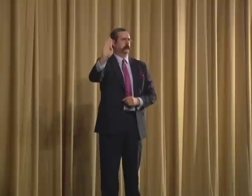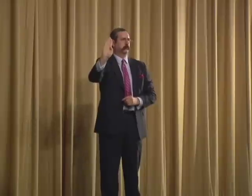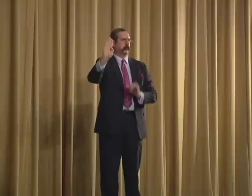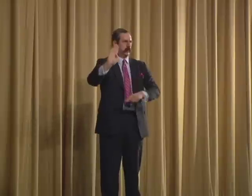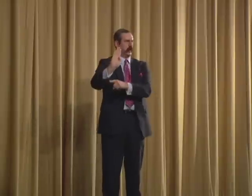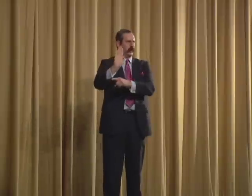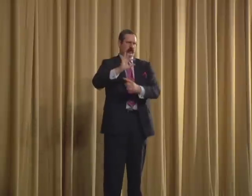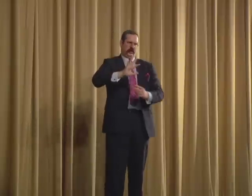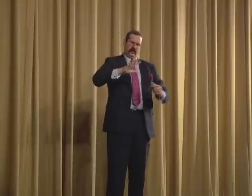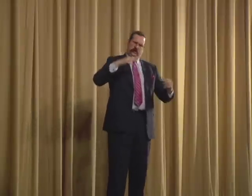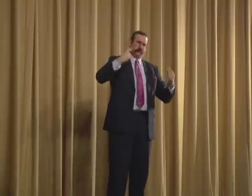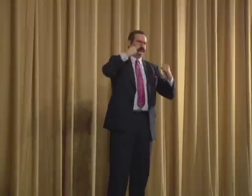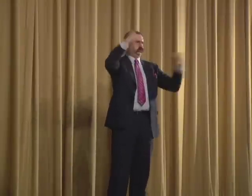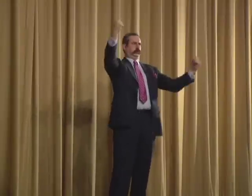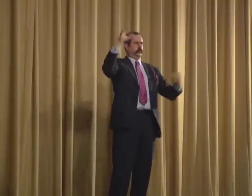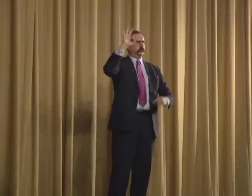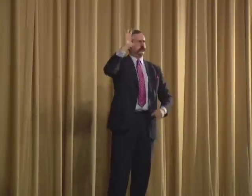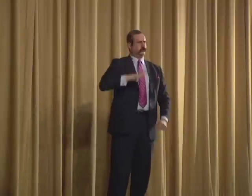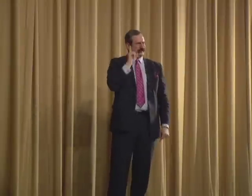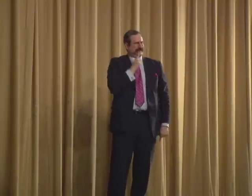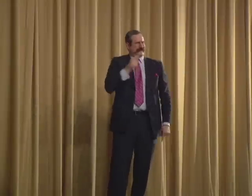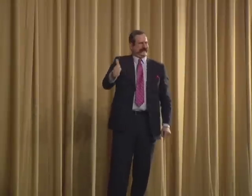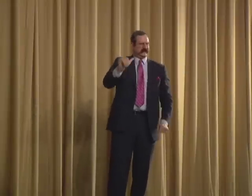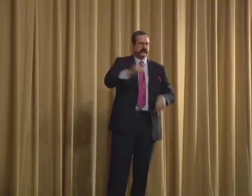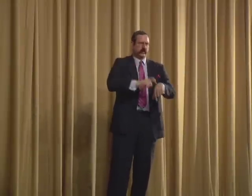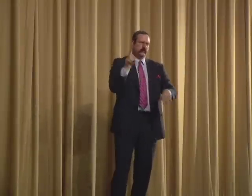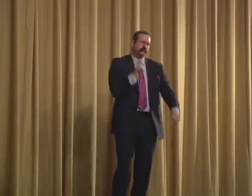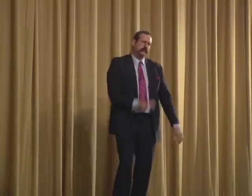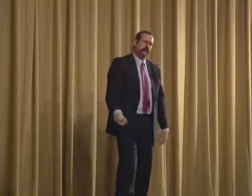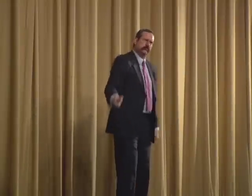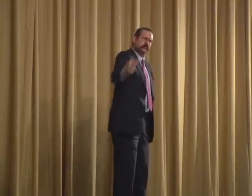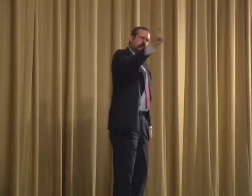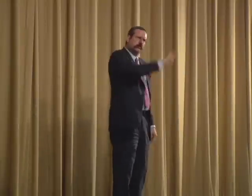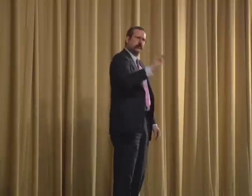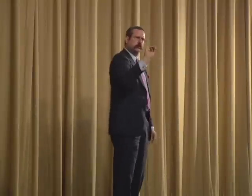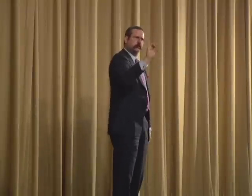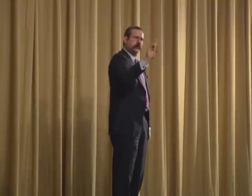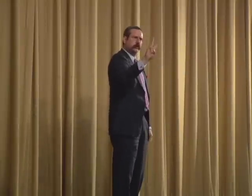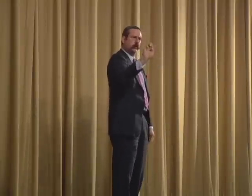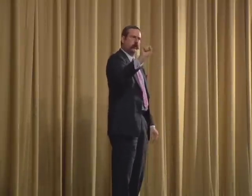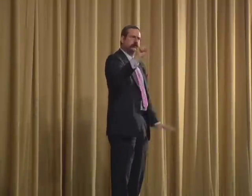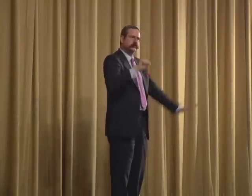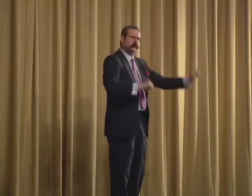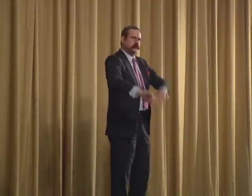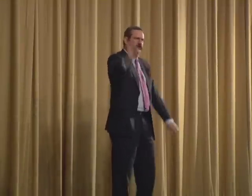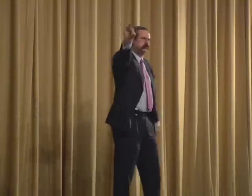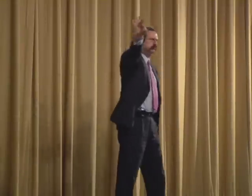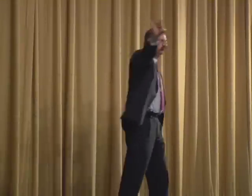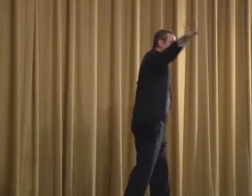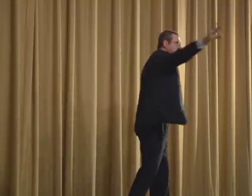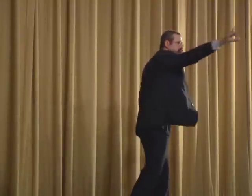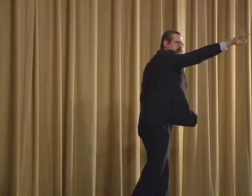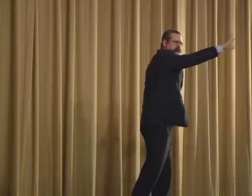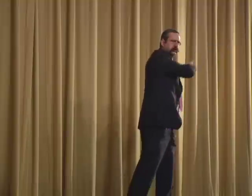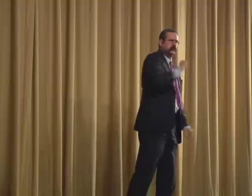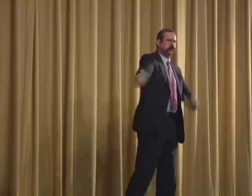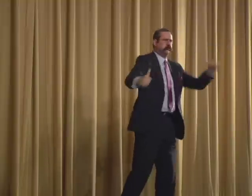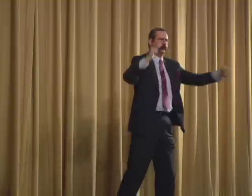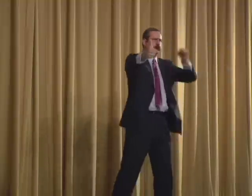Habitstab, who was very famous within that community. And he was well known throughout